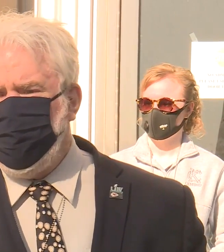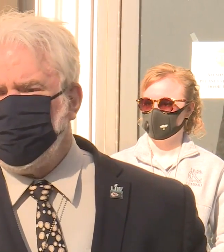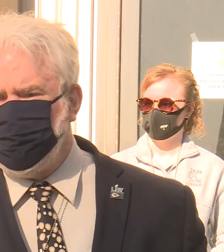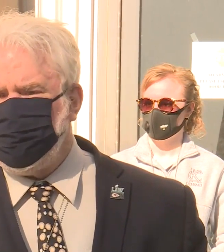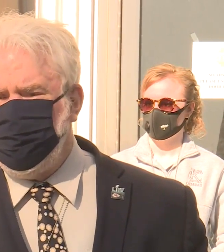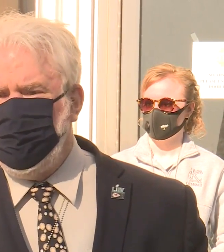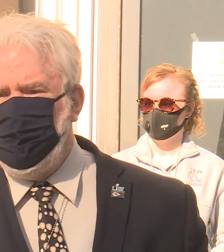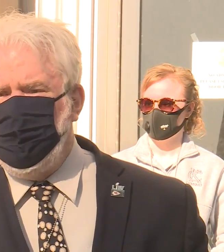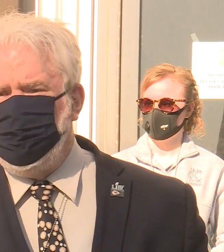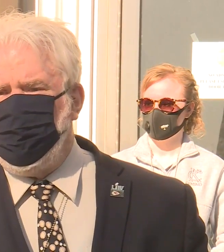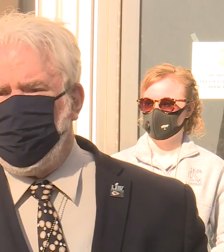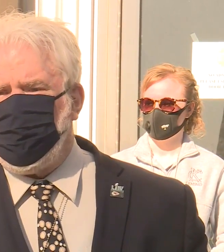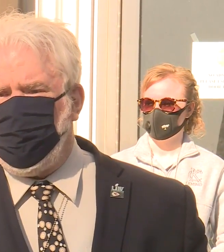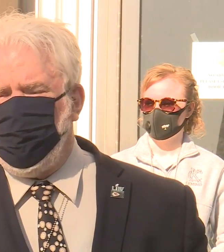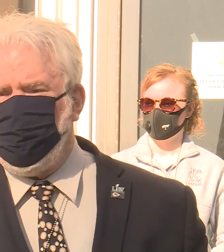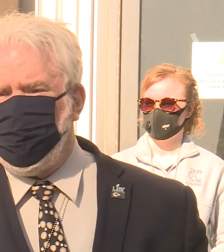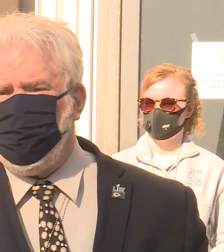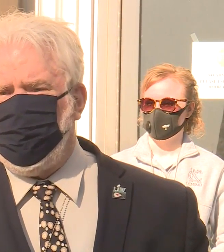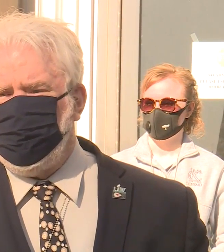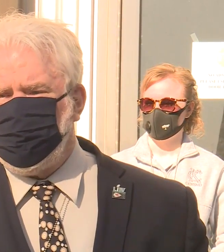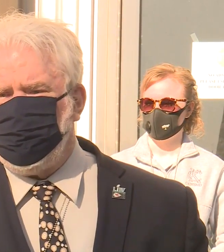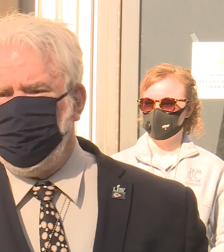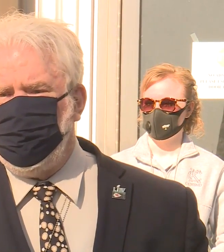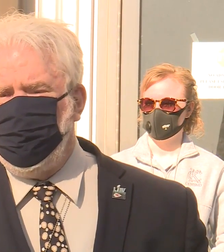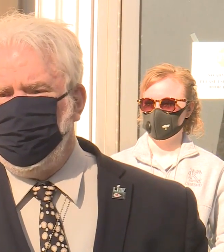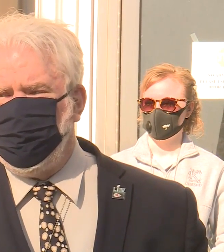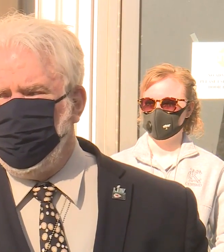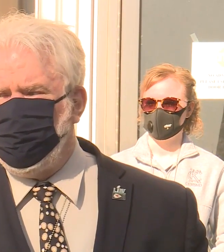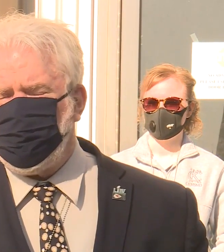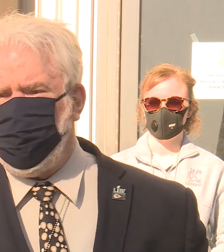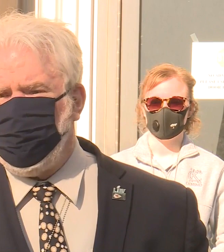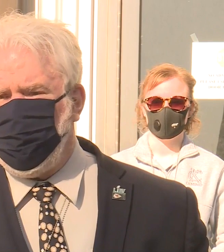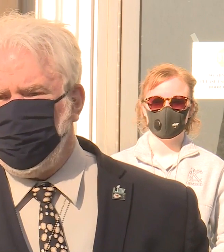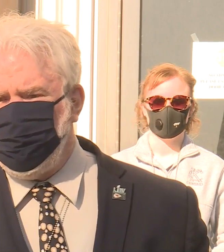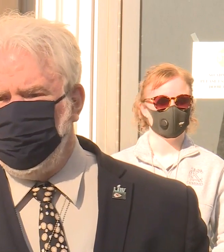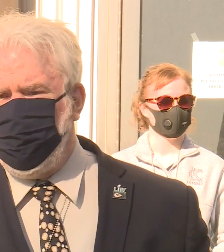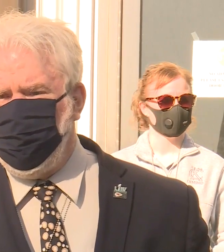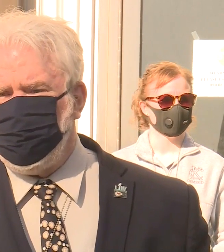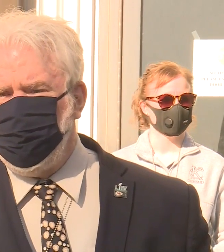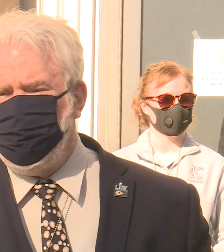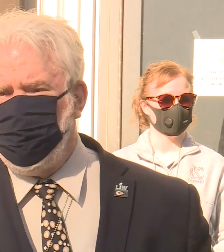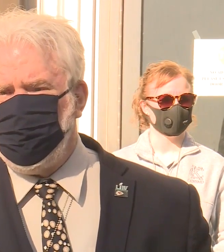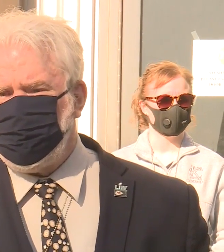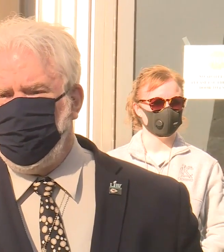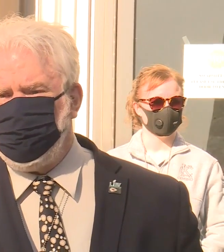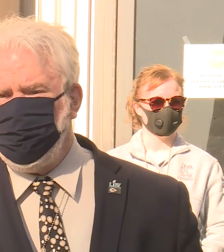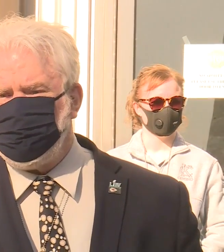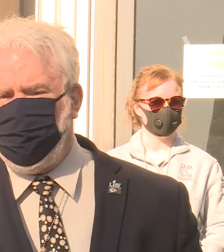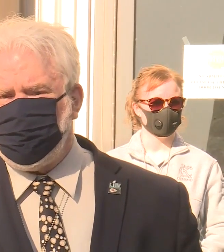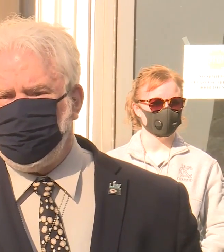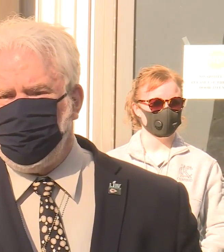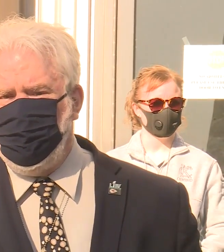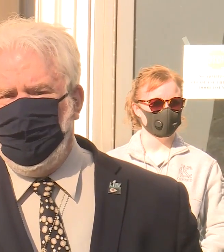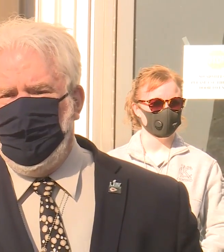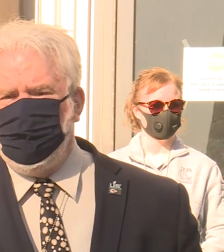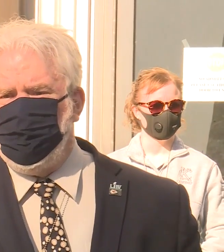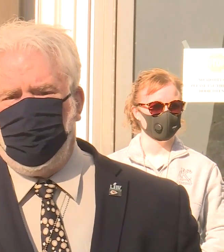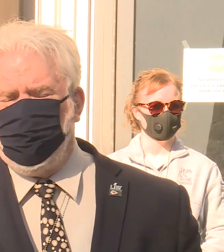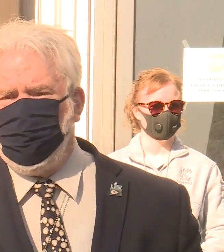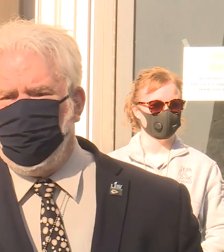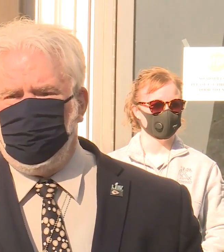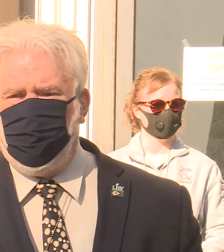be some changes that are occurring or they want to do something new, then we'll try to work with them to help them do it as safely as possible.